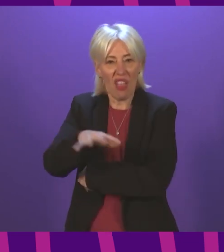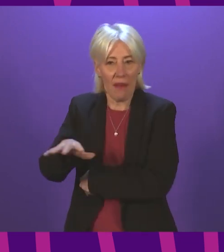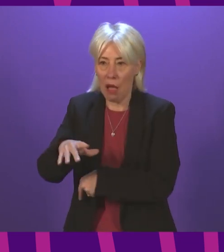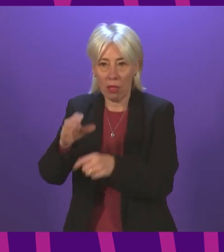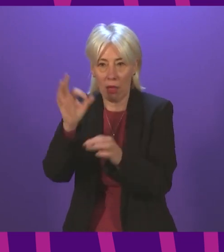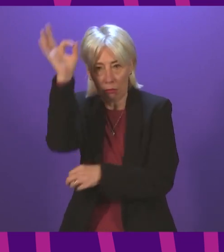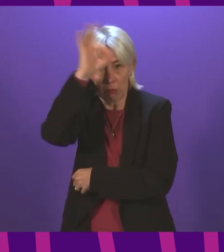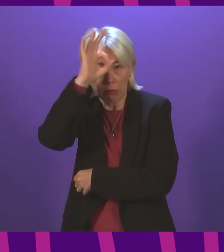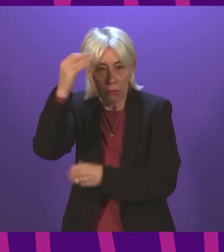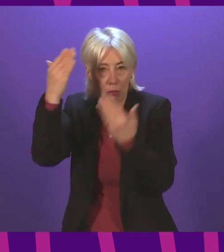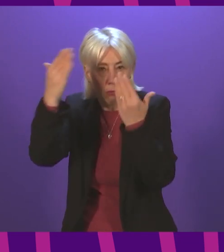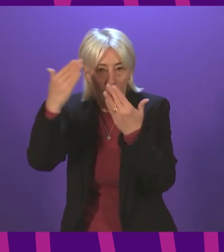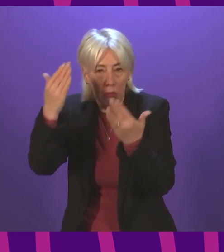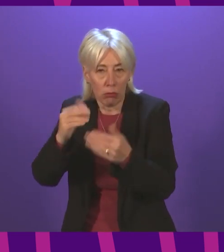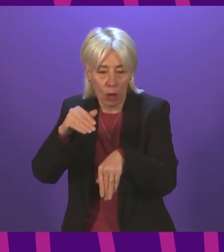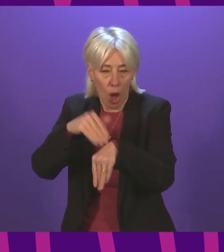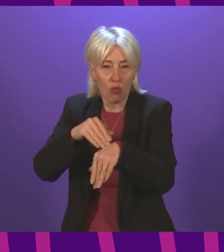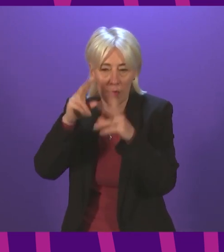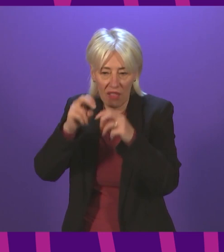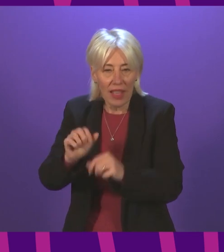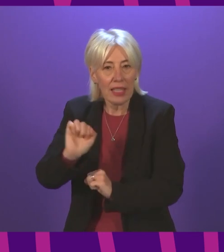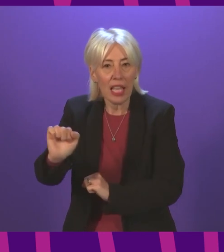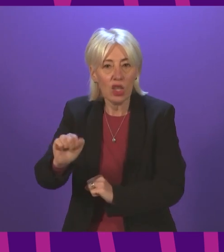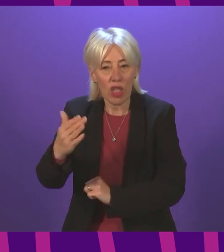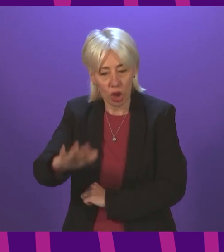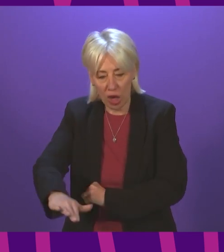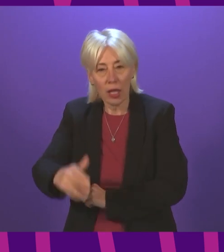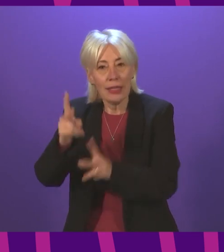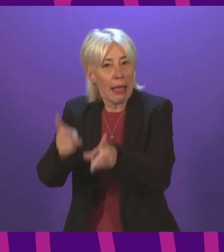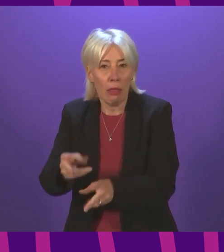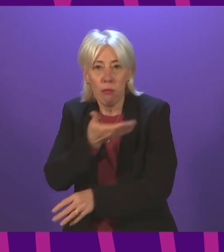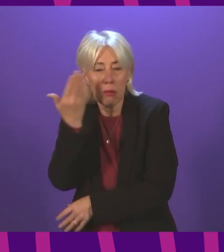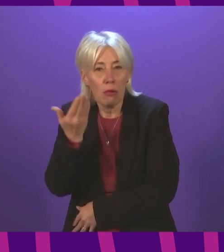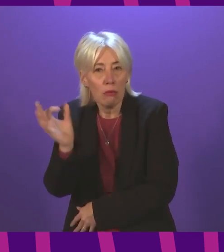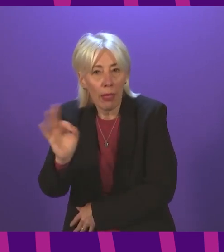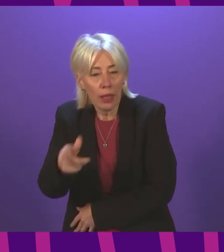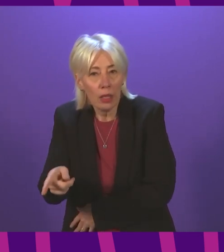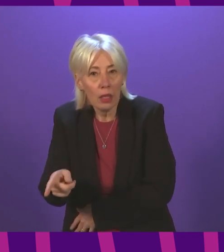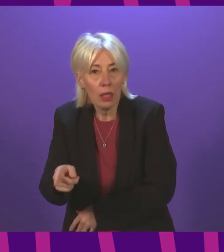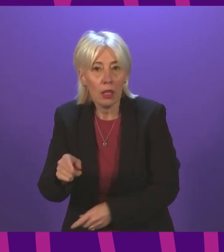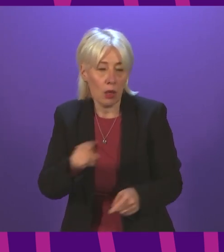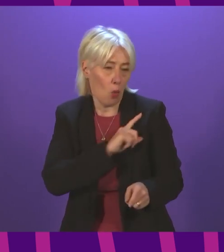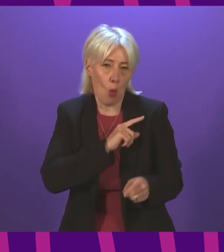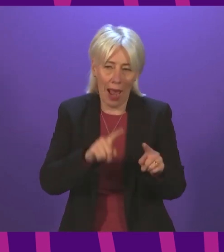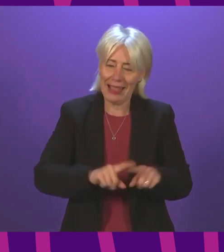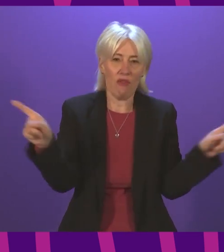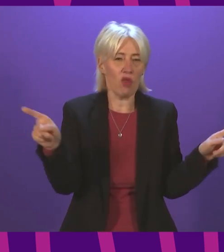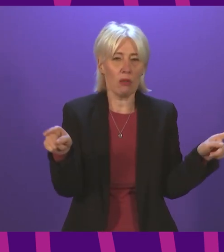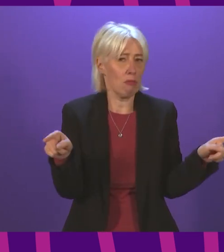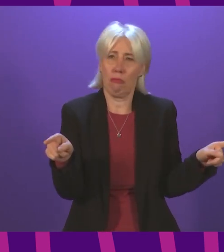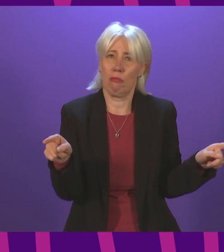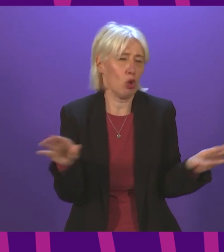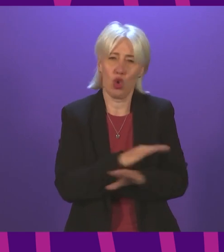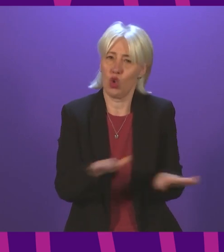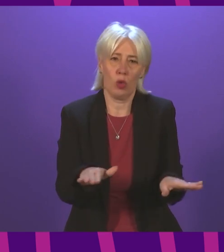And up until now, there has been no criminal investigation into their child's death. These cases shouldn't be treated differently. It shouldn't